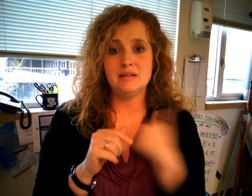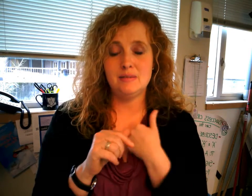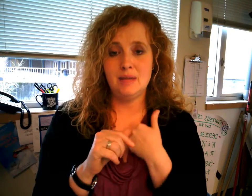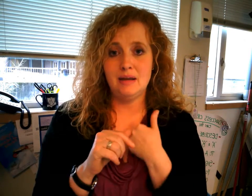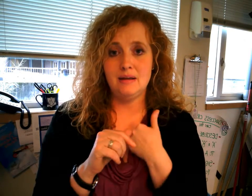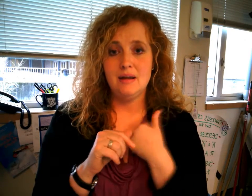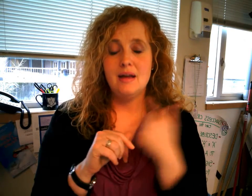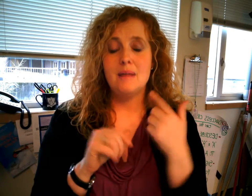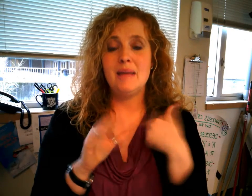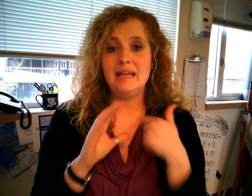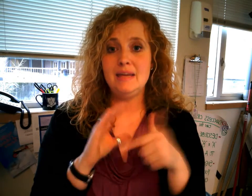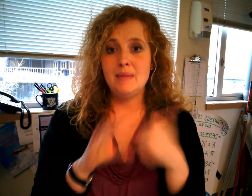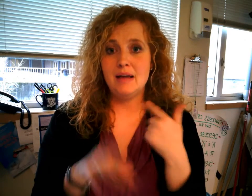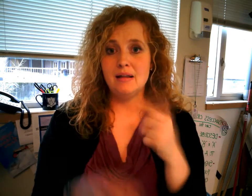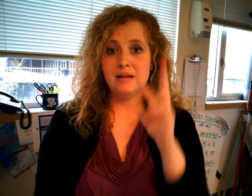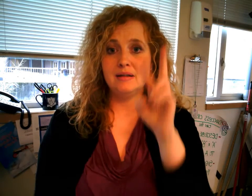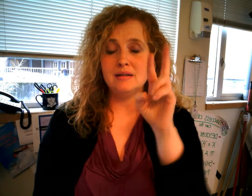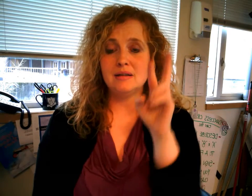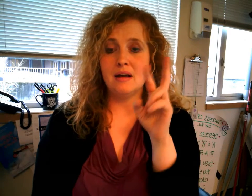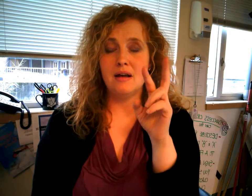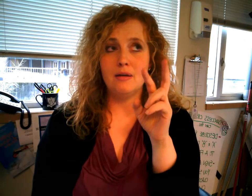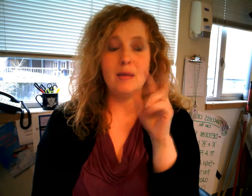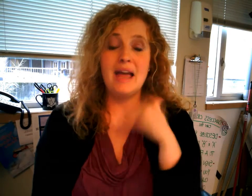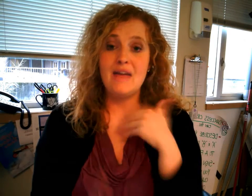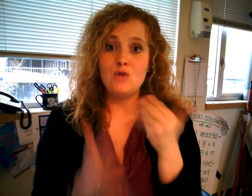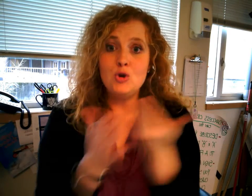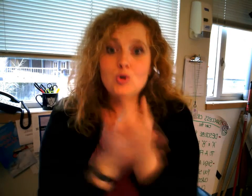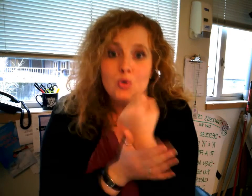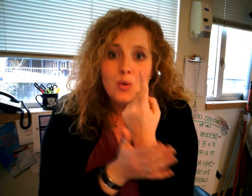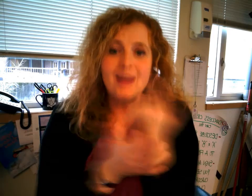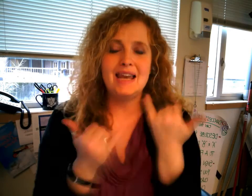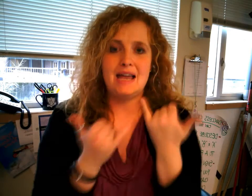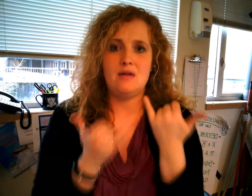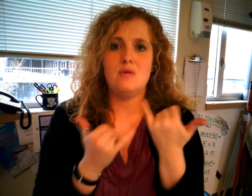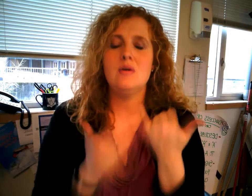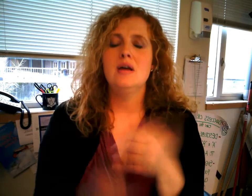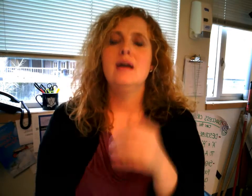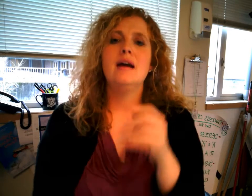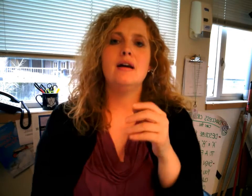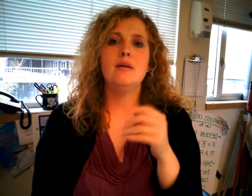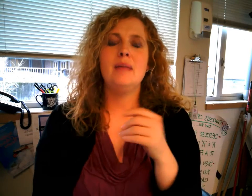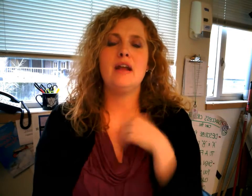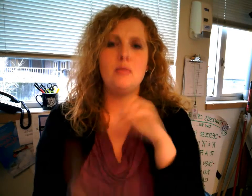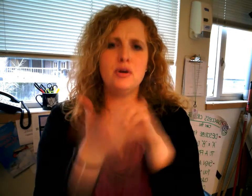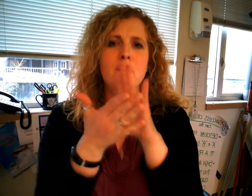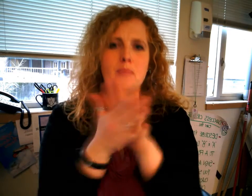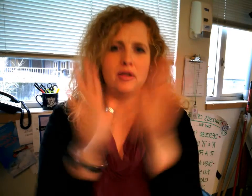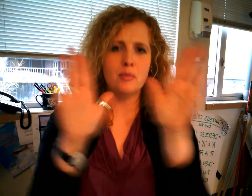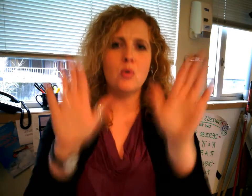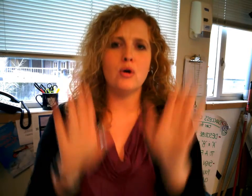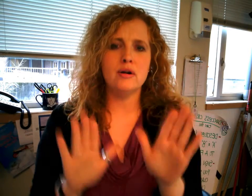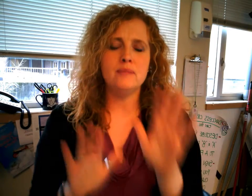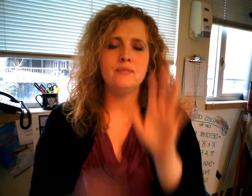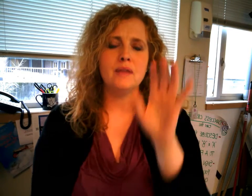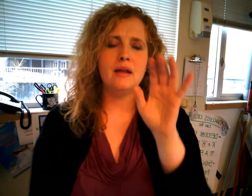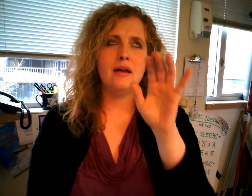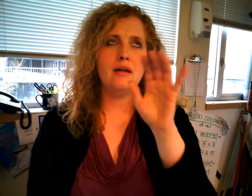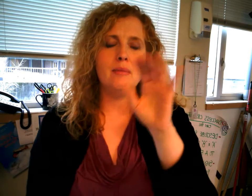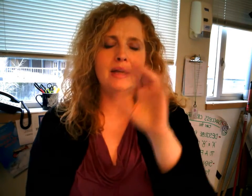me my email is um I have a new one now um and I'll put it up on the board um it's